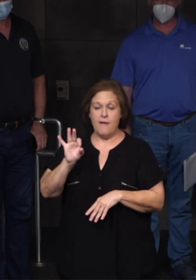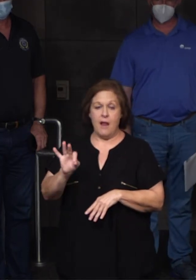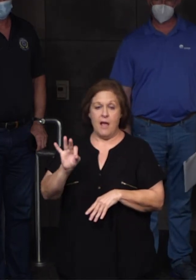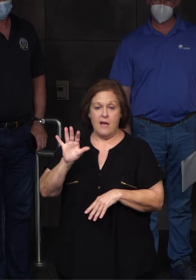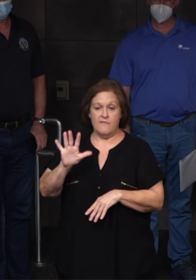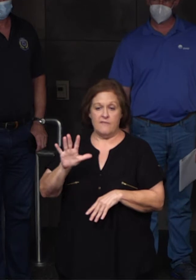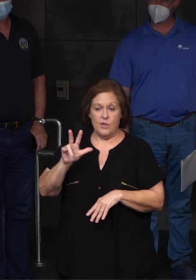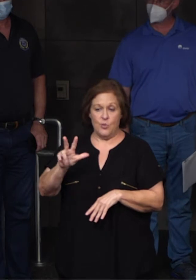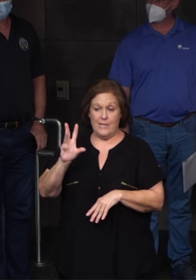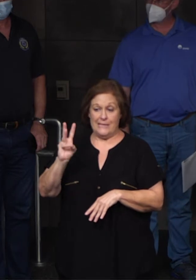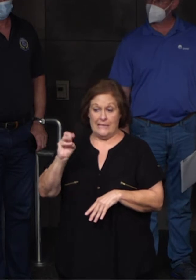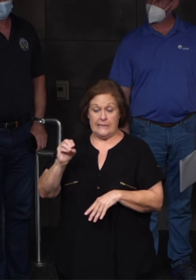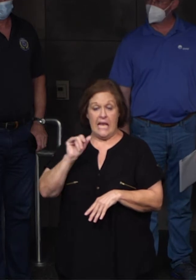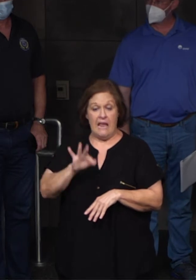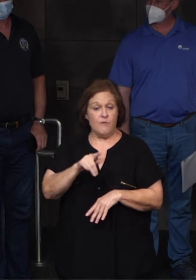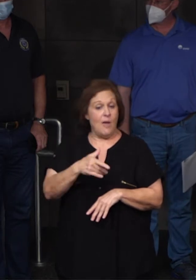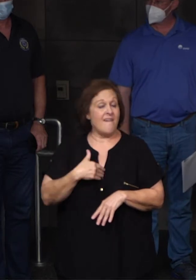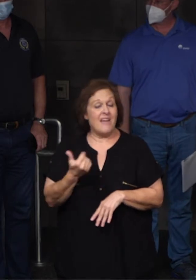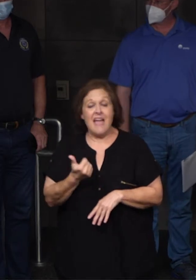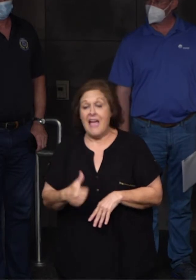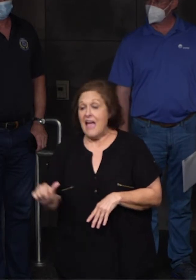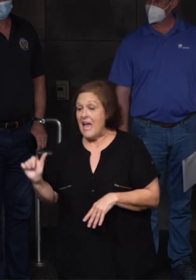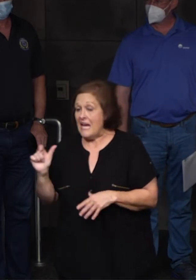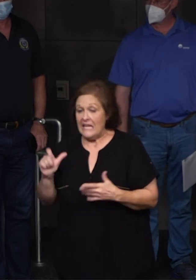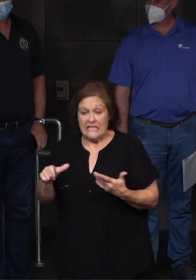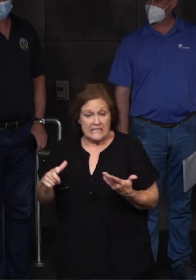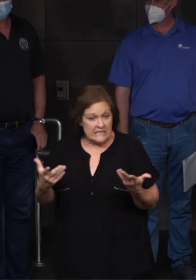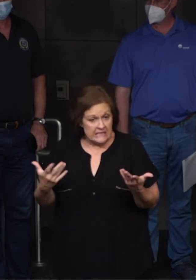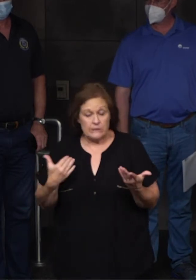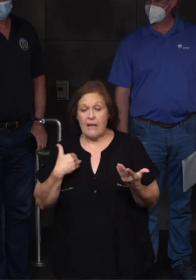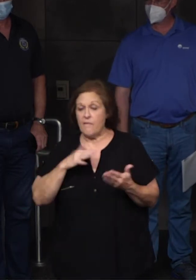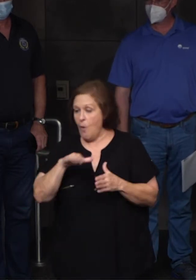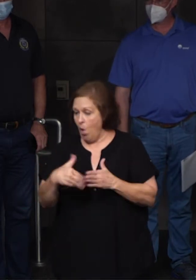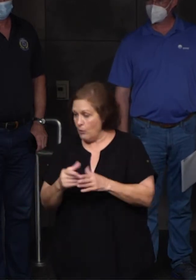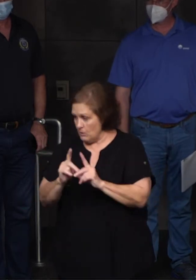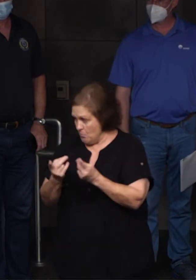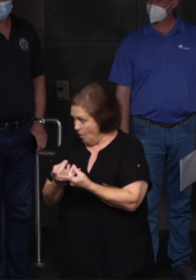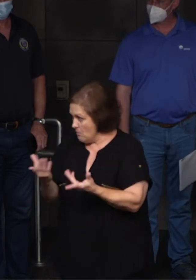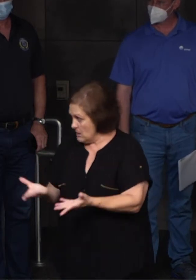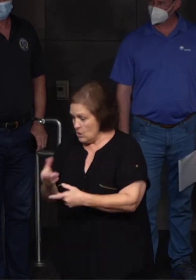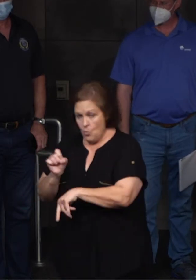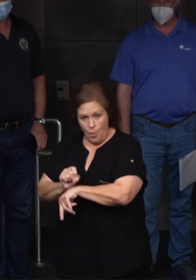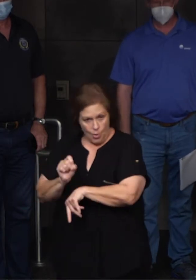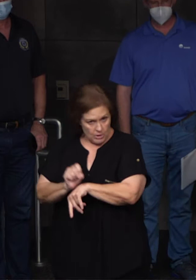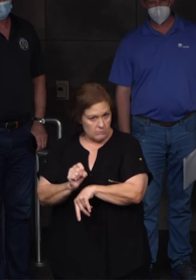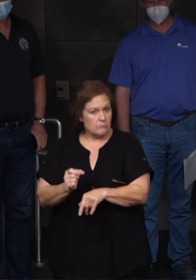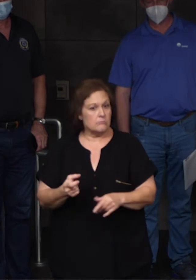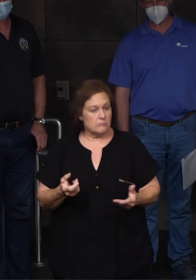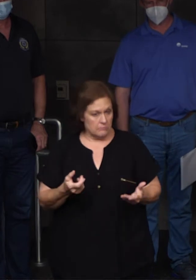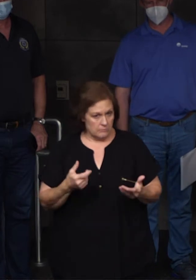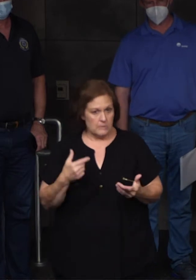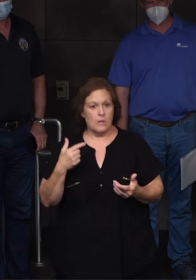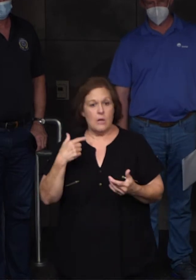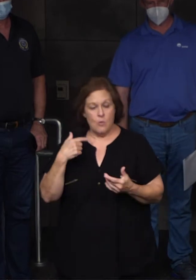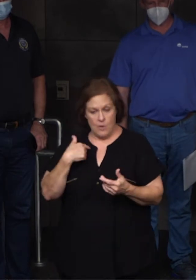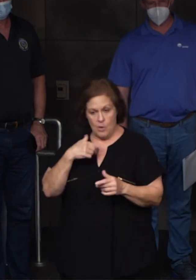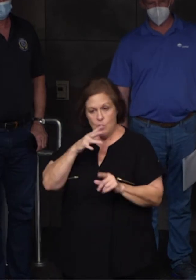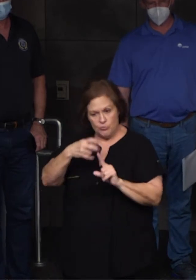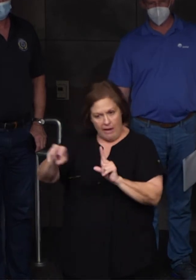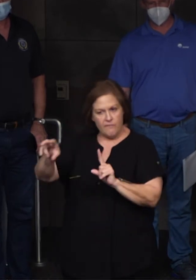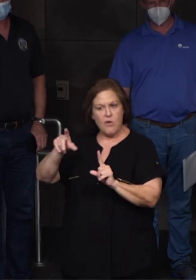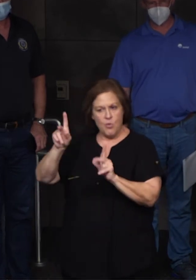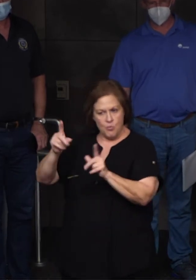-5360 if you have any needs. We have all the departments here that can respond or get that information to the right folks.